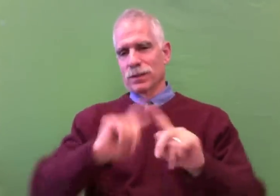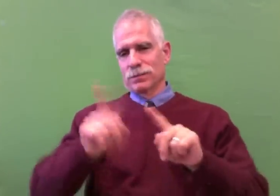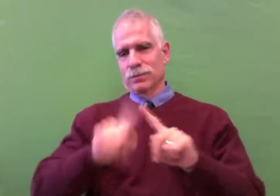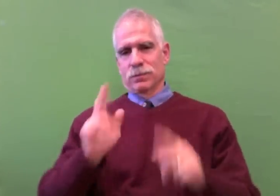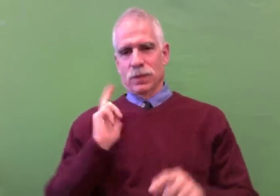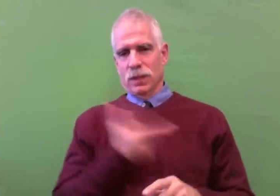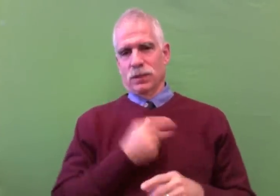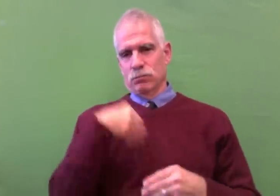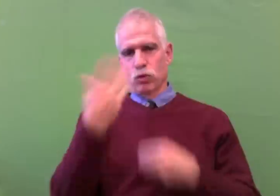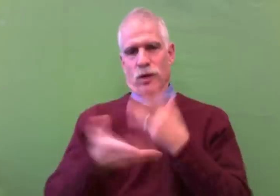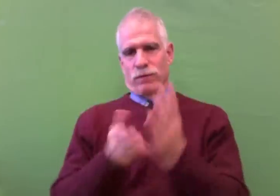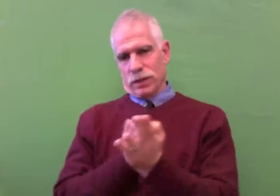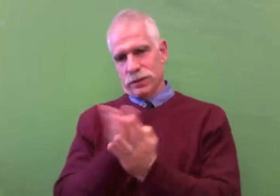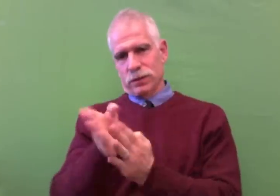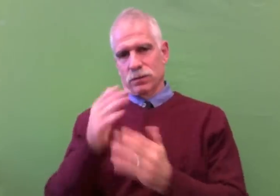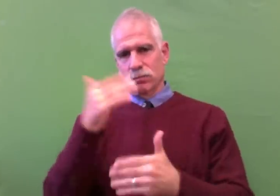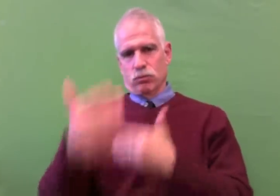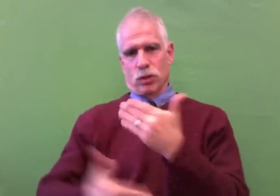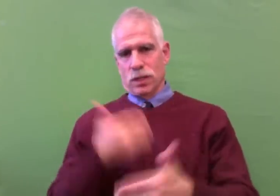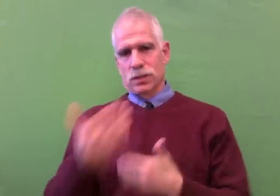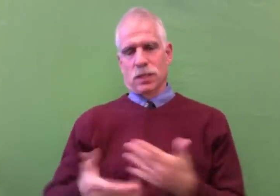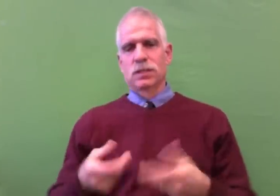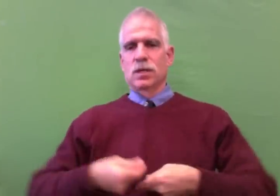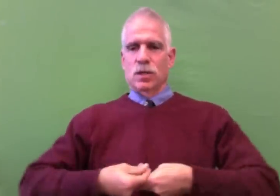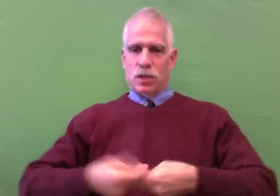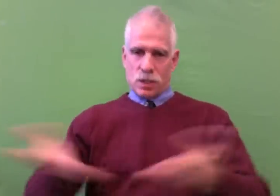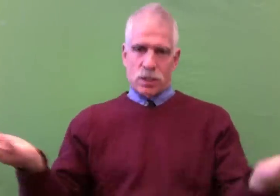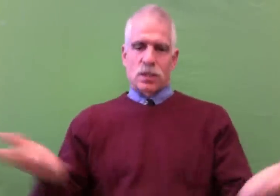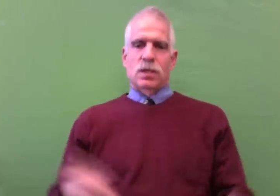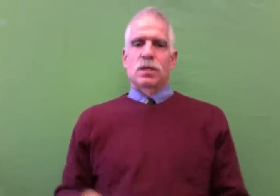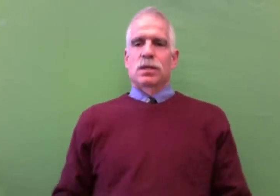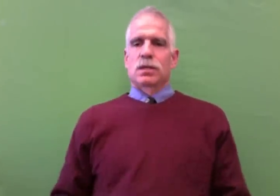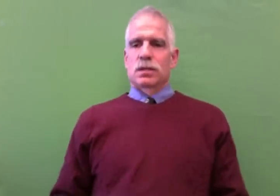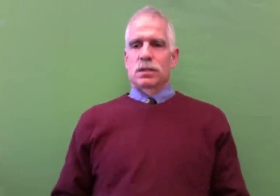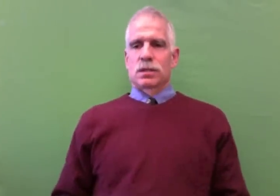feedback that a variety of people provided us during the process.